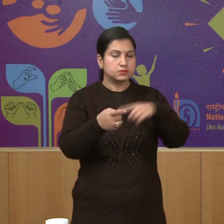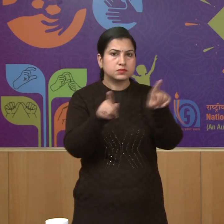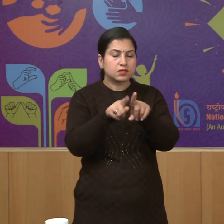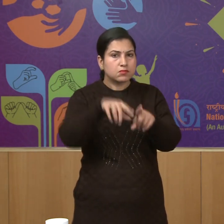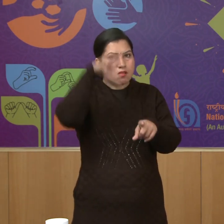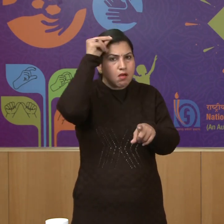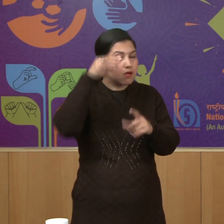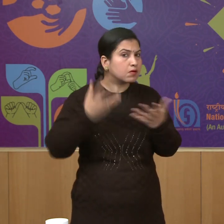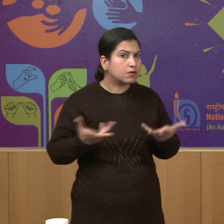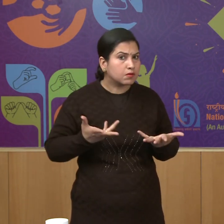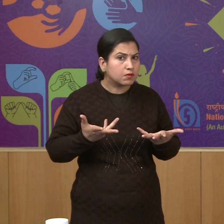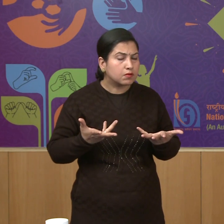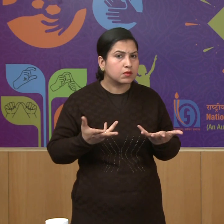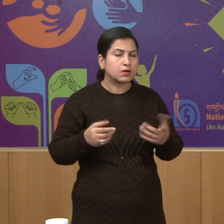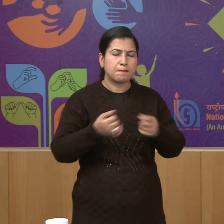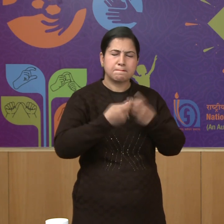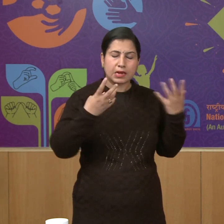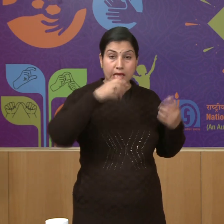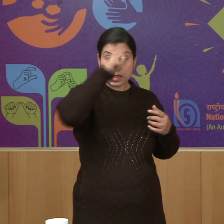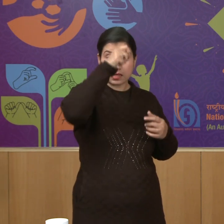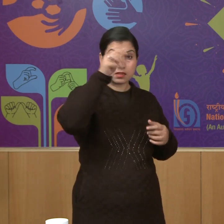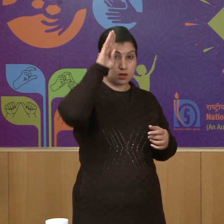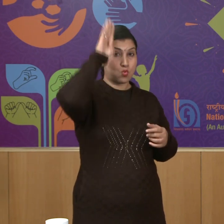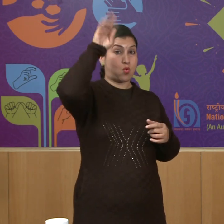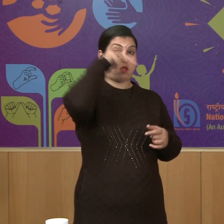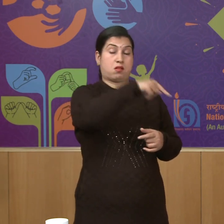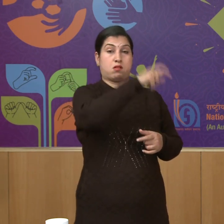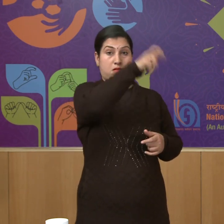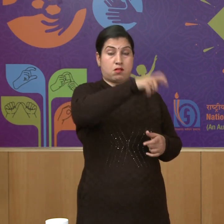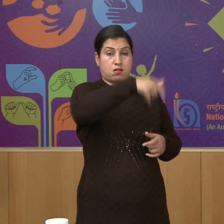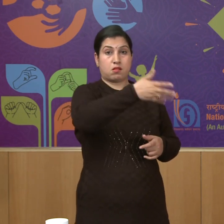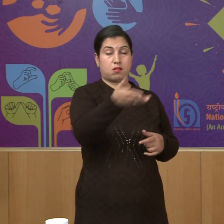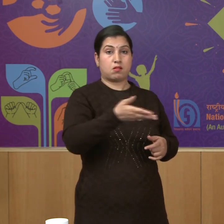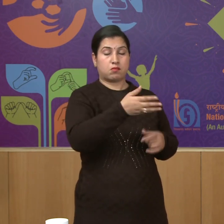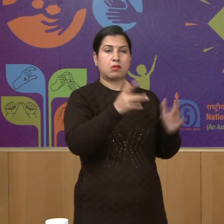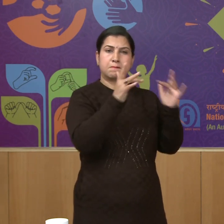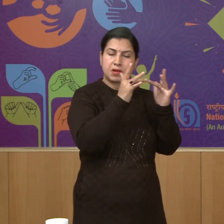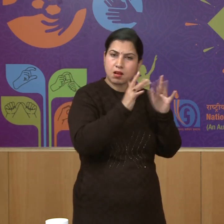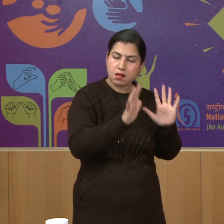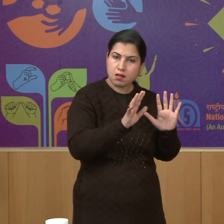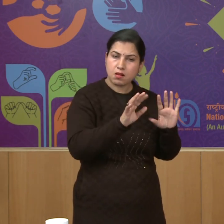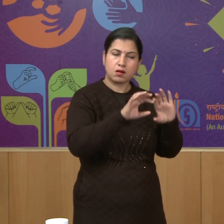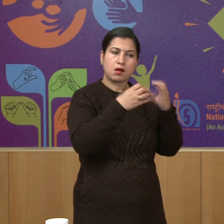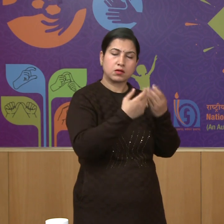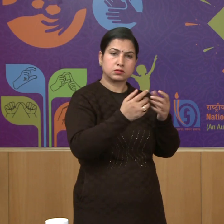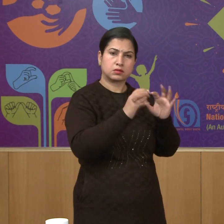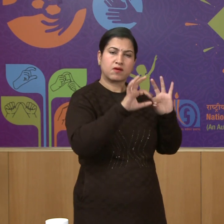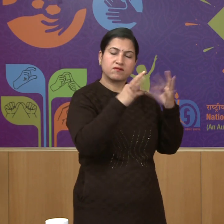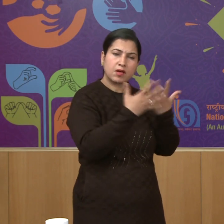learned that most Indian rulers middle class and upper class